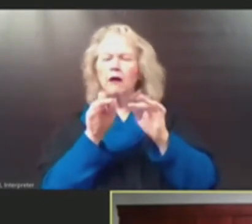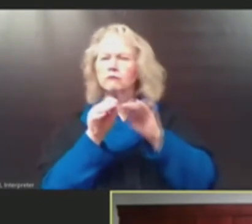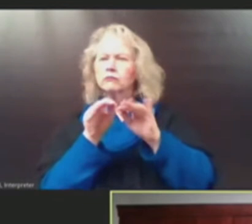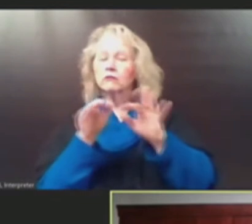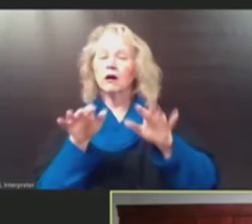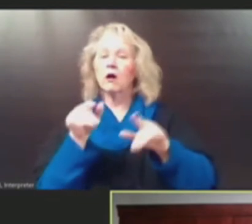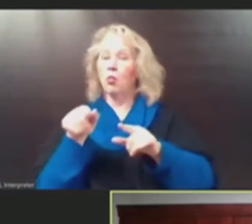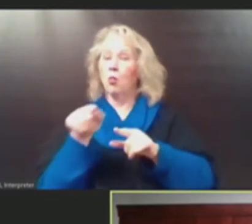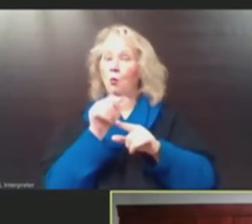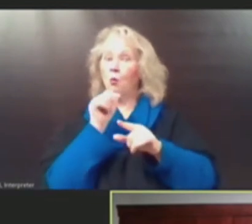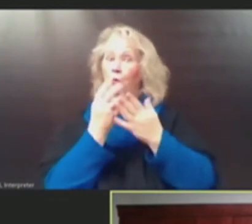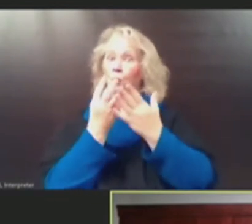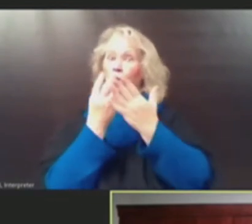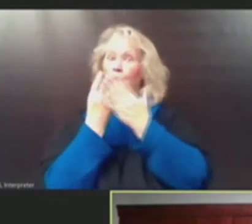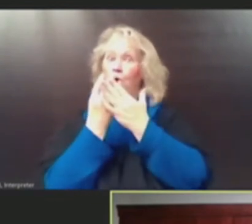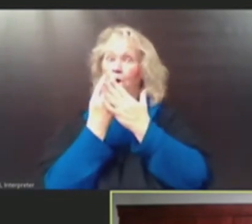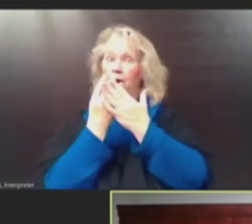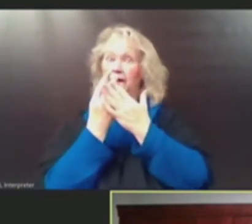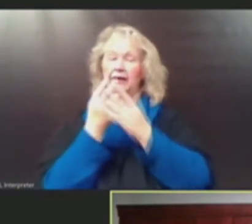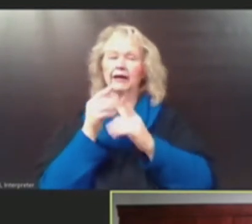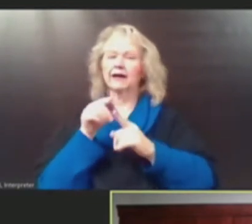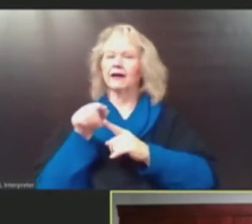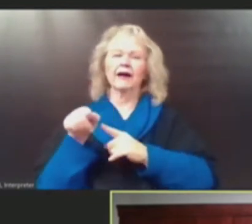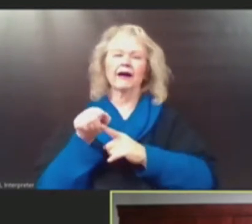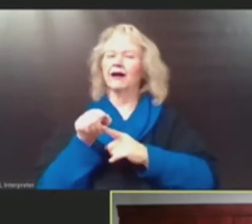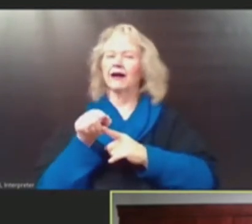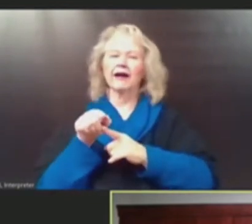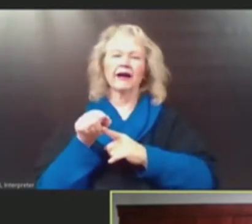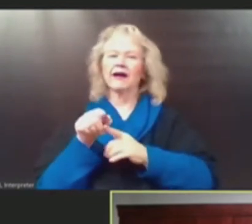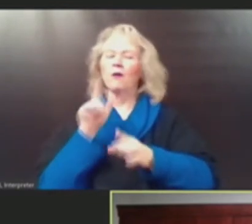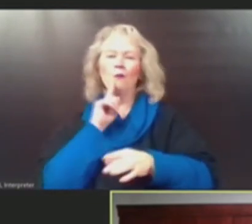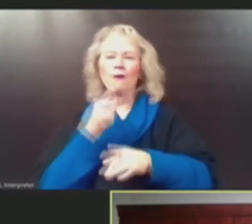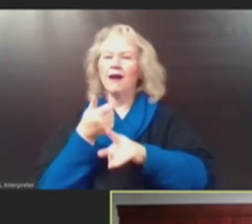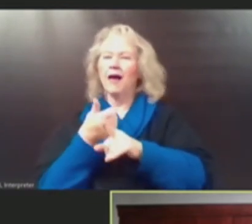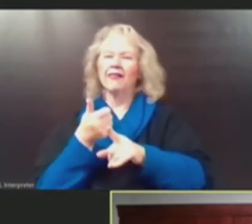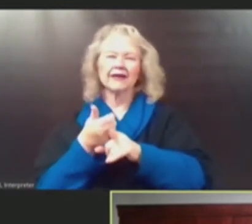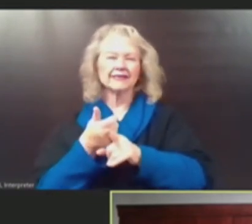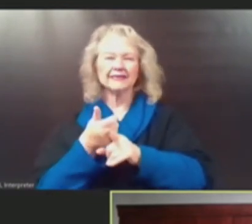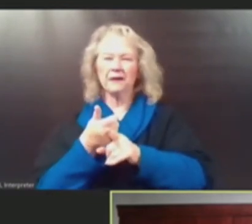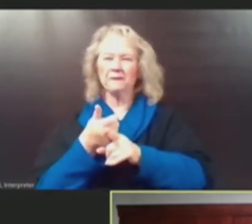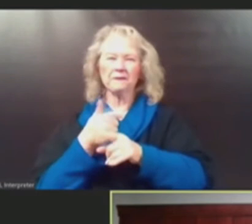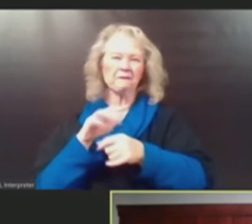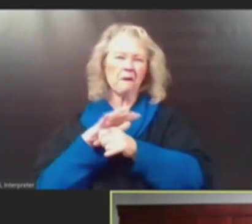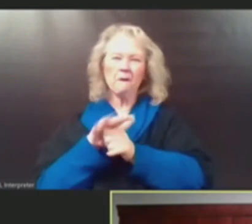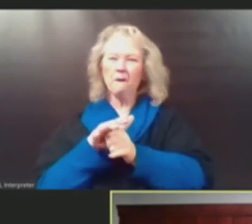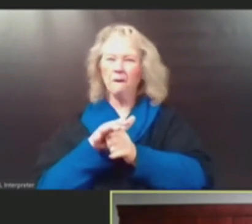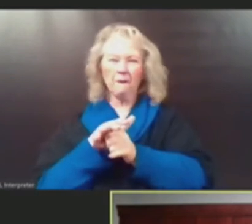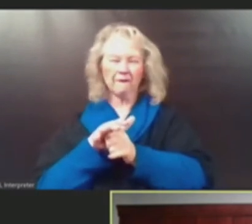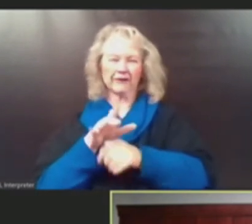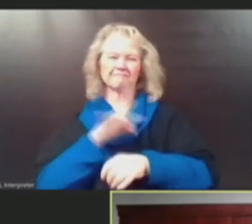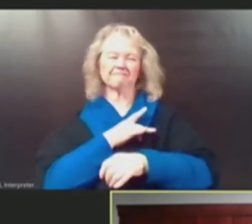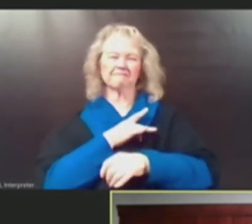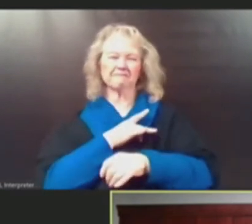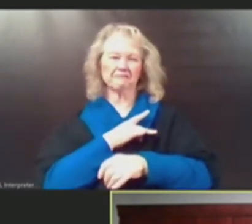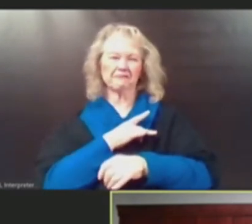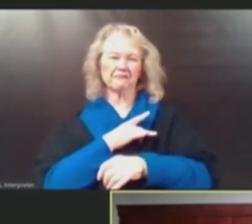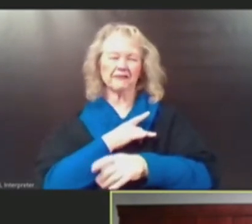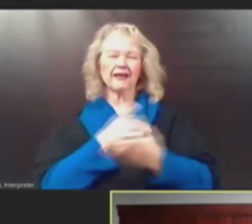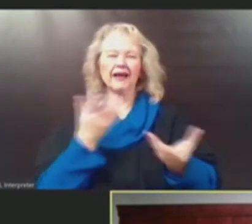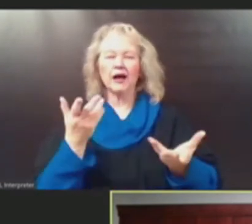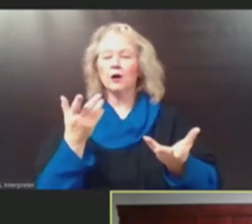who were being quarantined as close contacts were not becoming positive. So while we don't have the data around that, that was what we were hearing